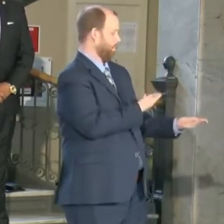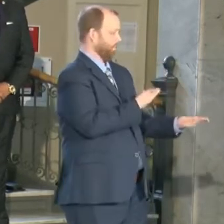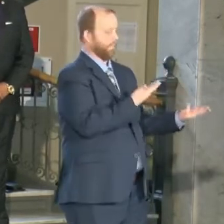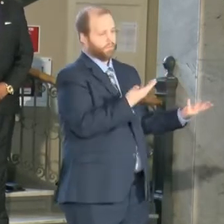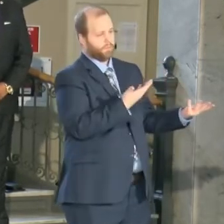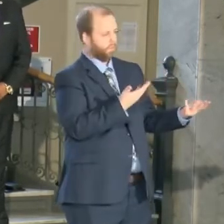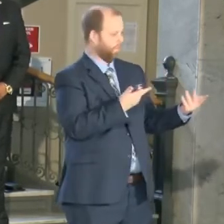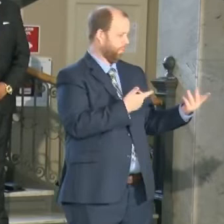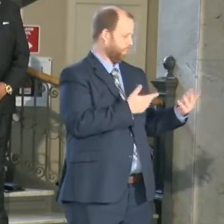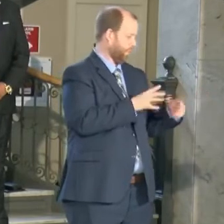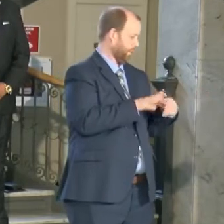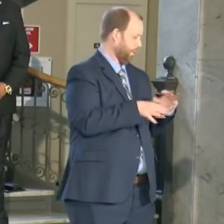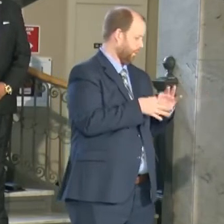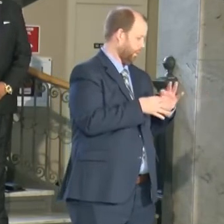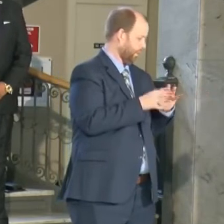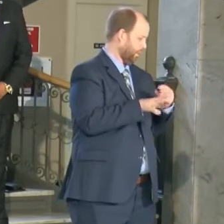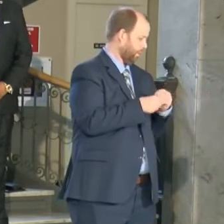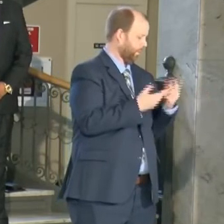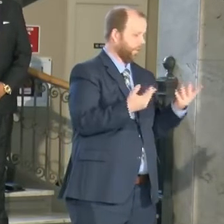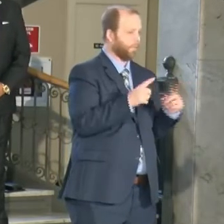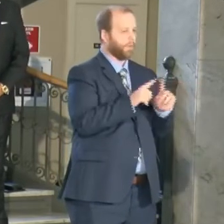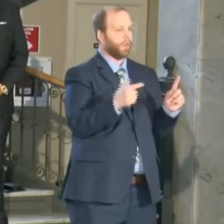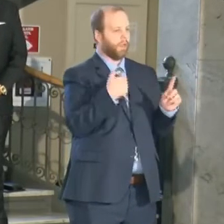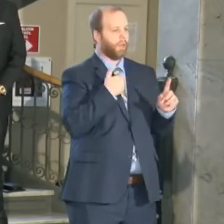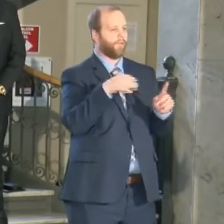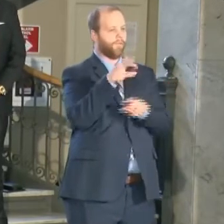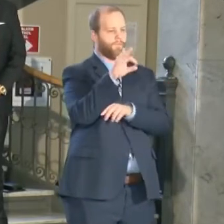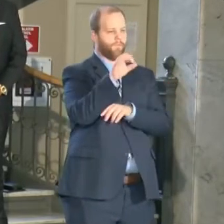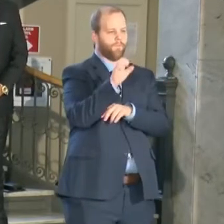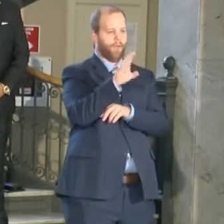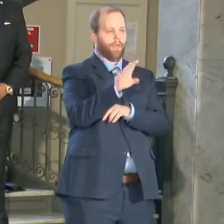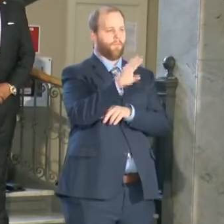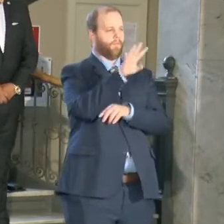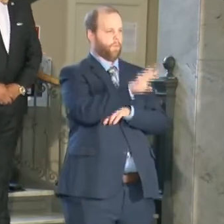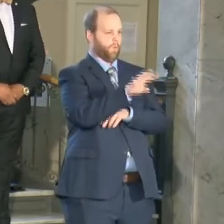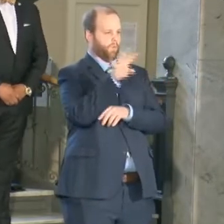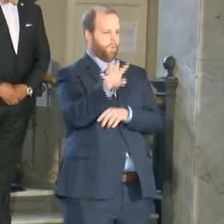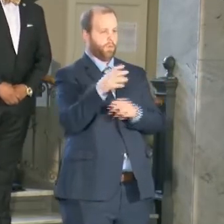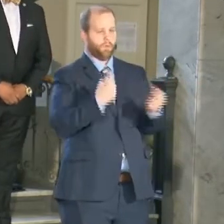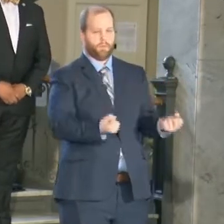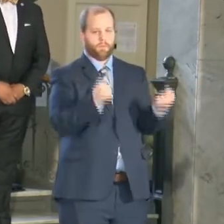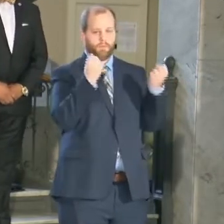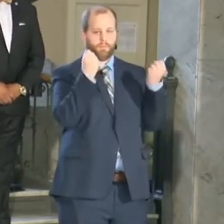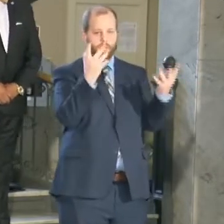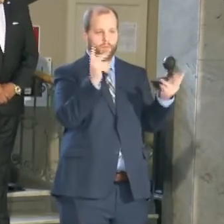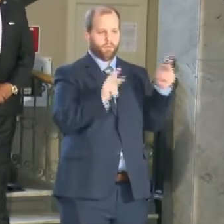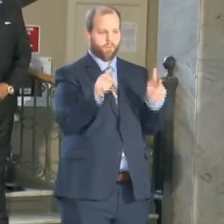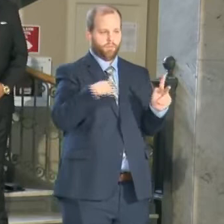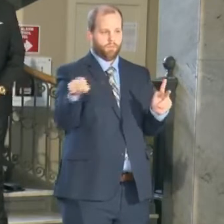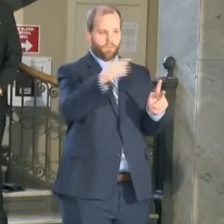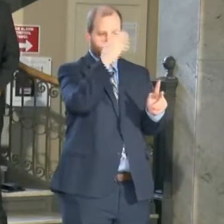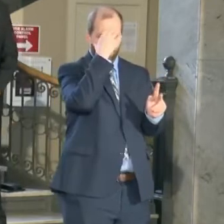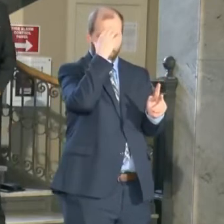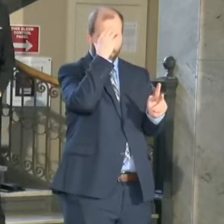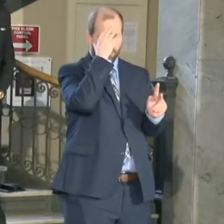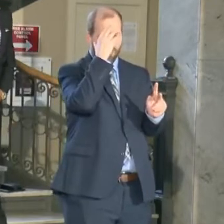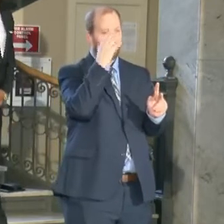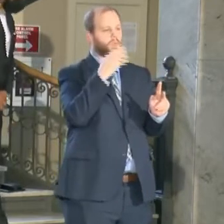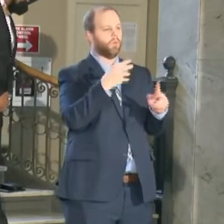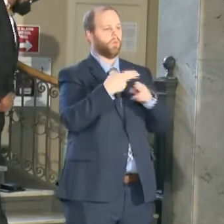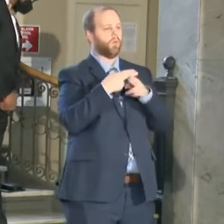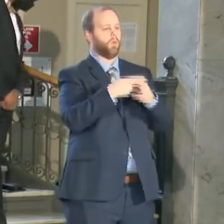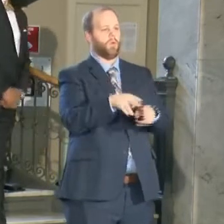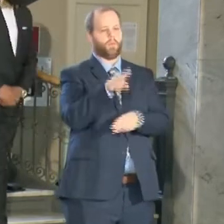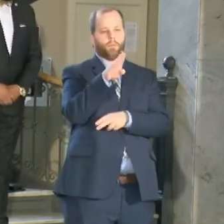fab 44 where it's many people are familiar with the bridge to work program where we are working